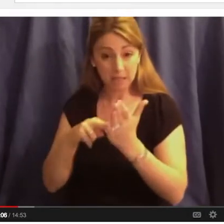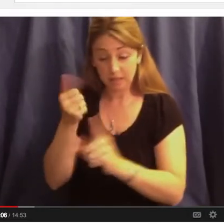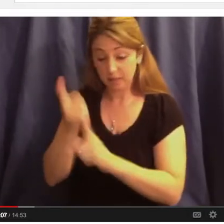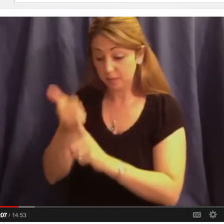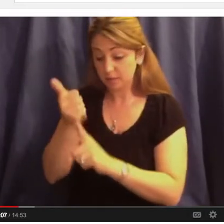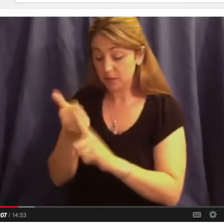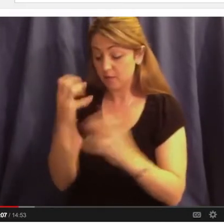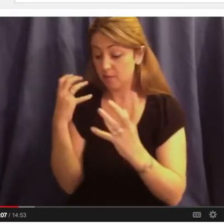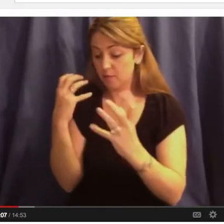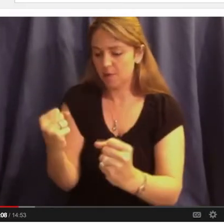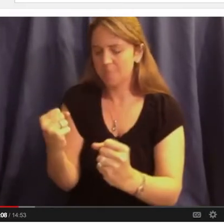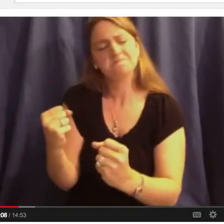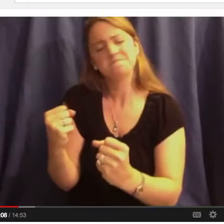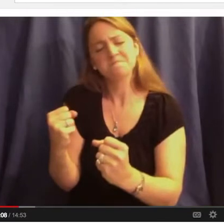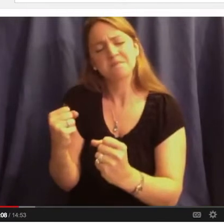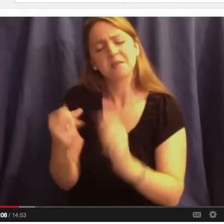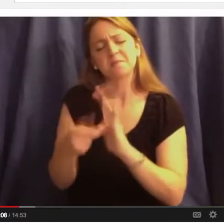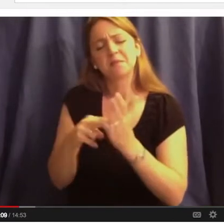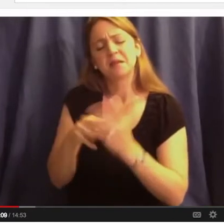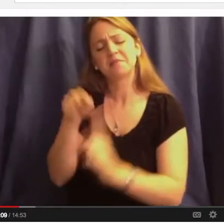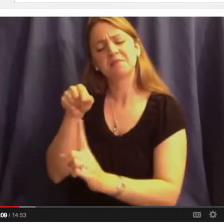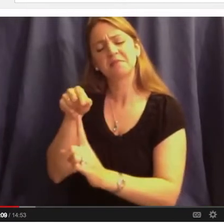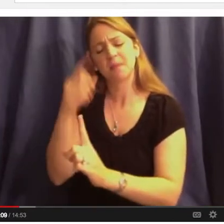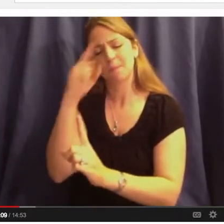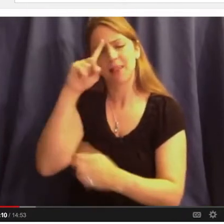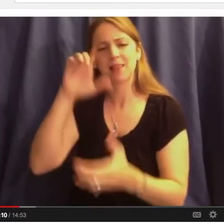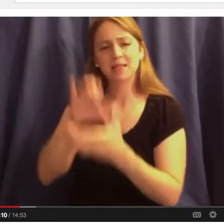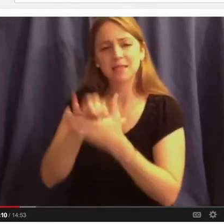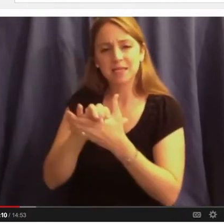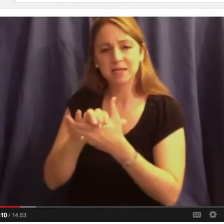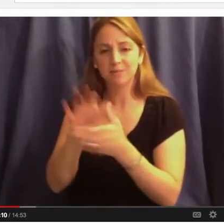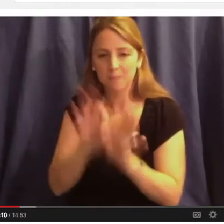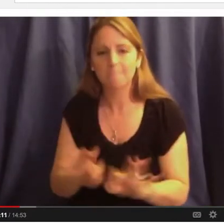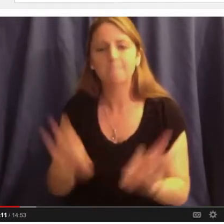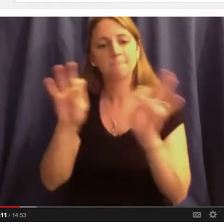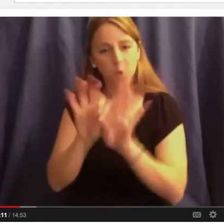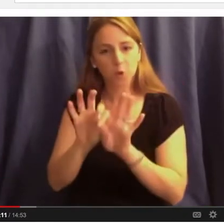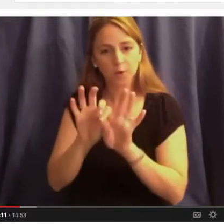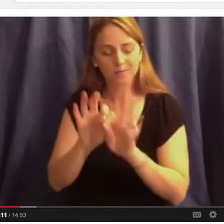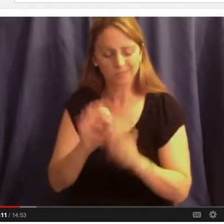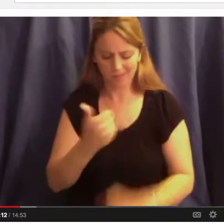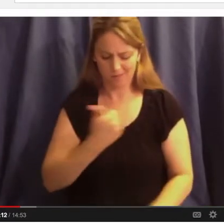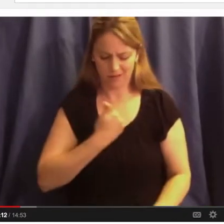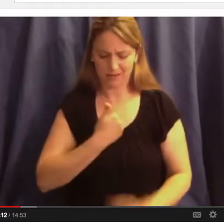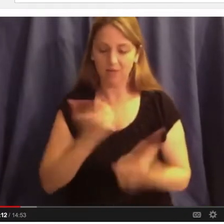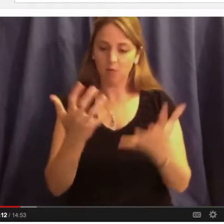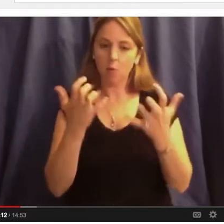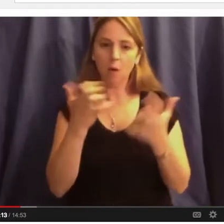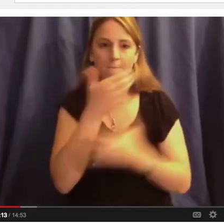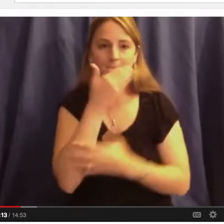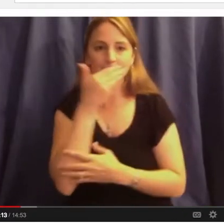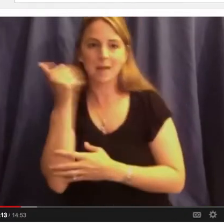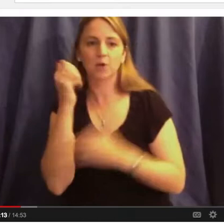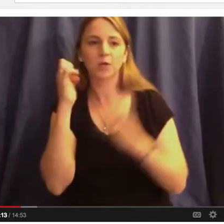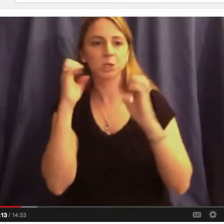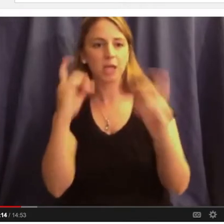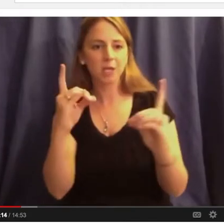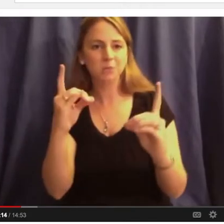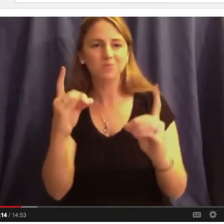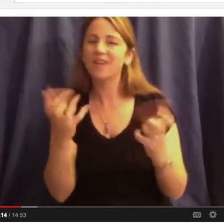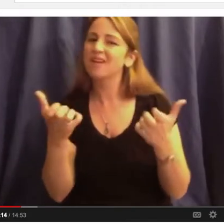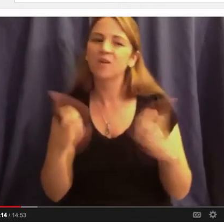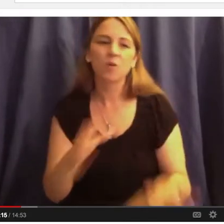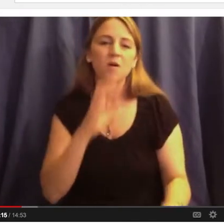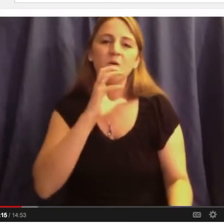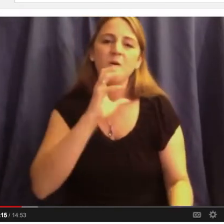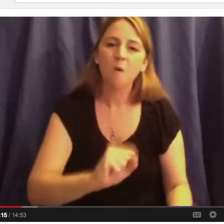means that they believe it's important to do it. I wanted a better education. I did not want to have to have hand-me-down books. I wanted